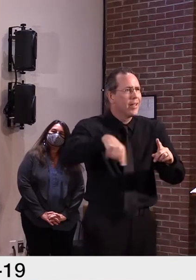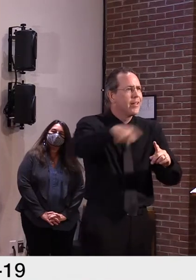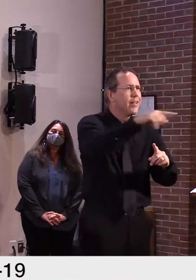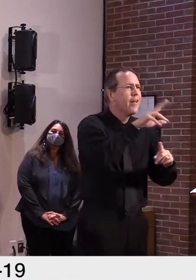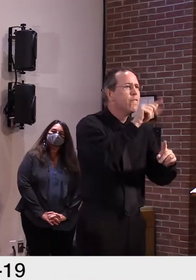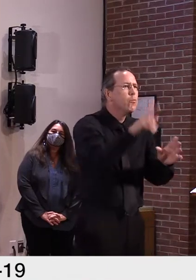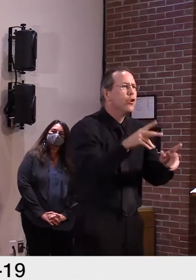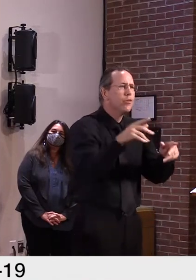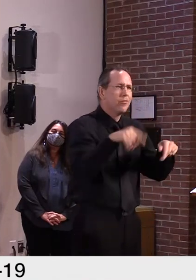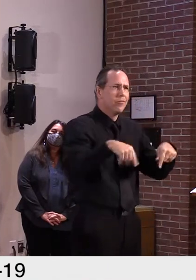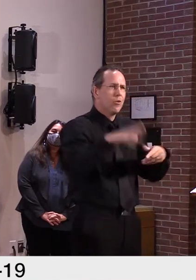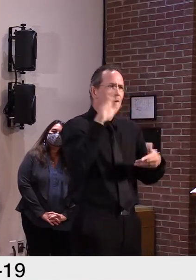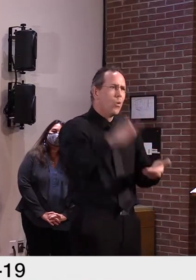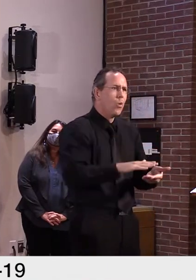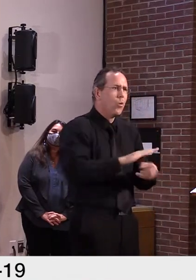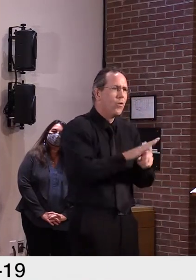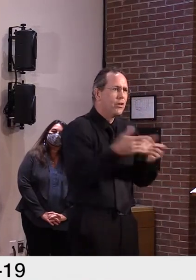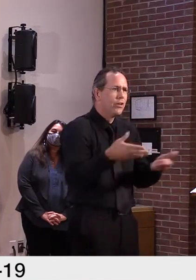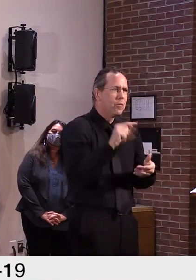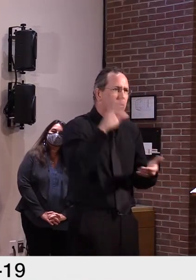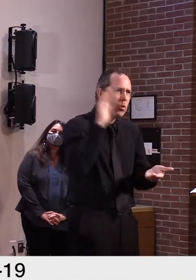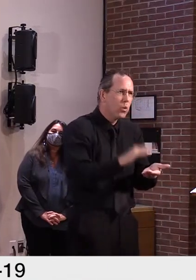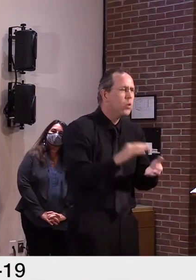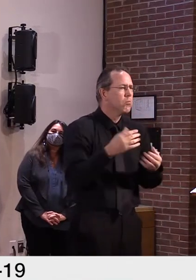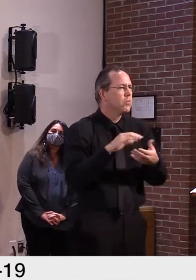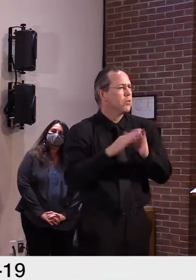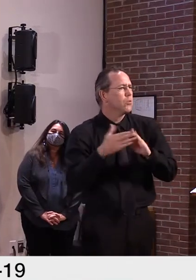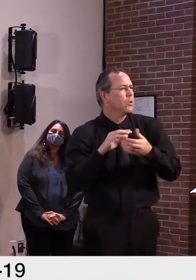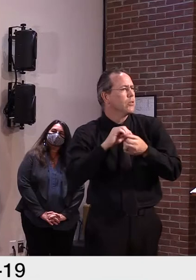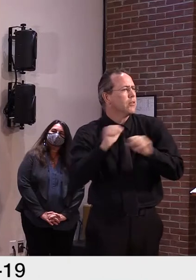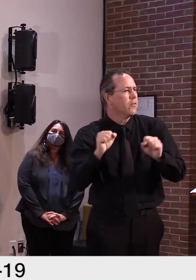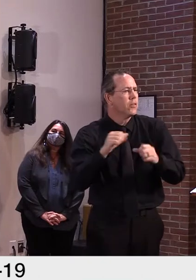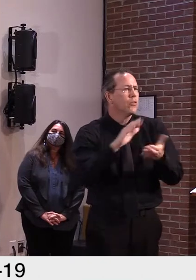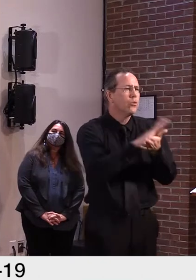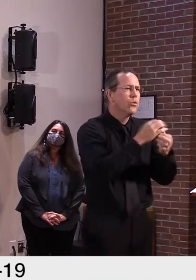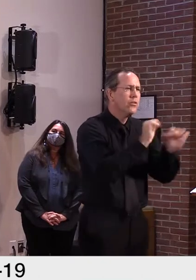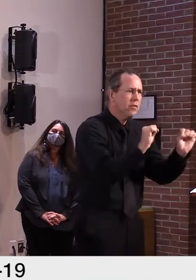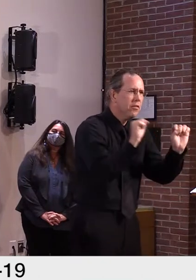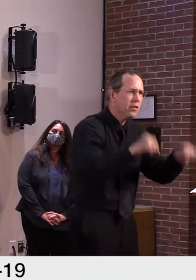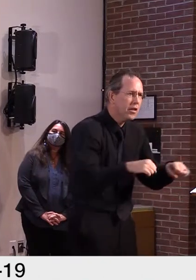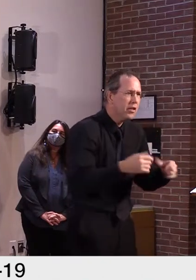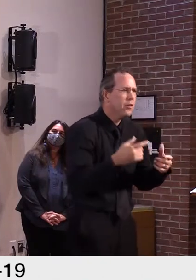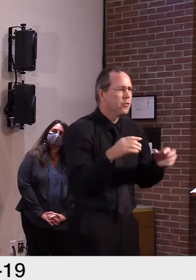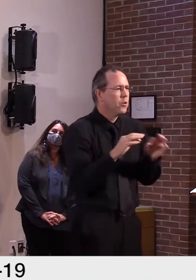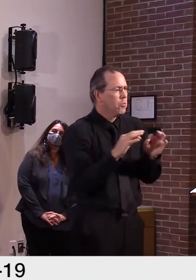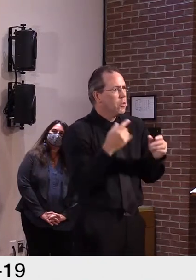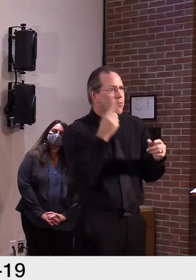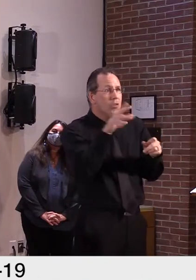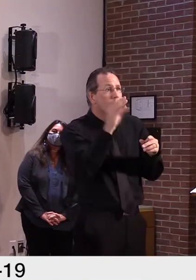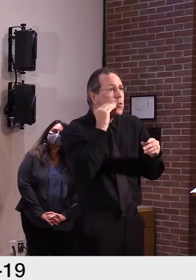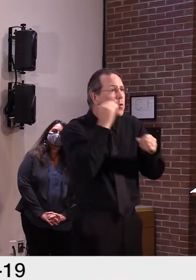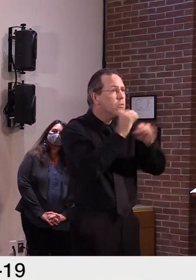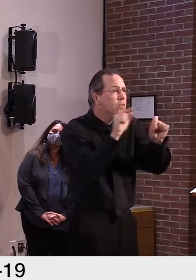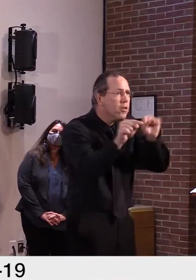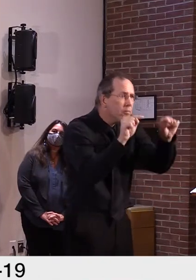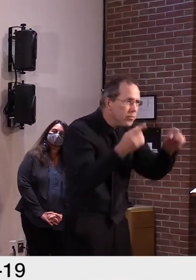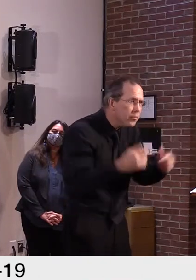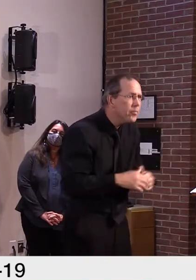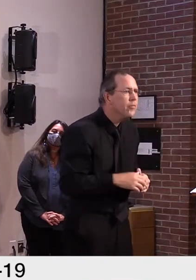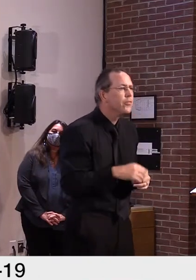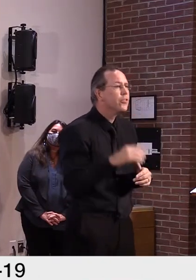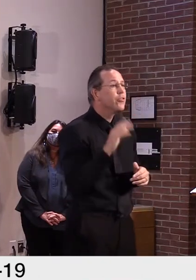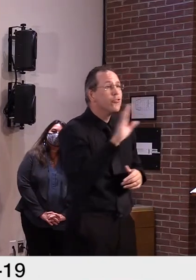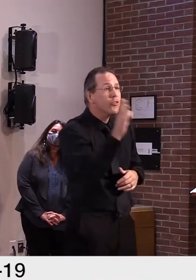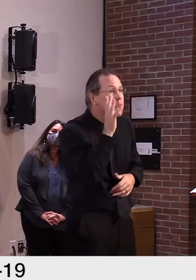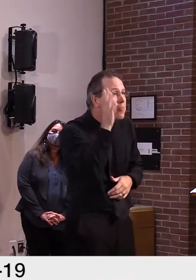are attending the school, if the workers in the childcare settings are coming to work every day,